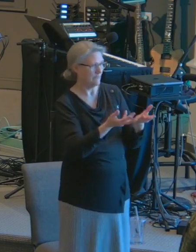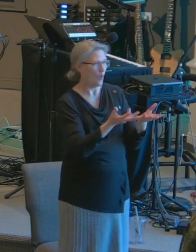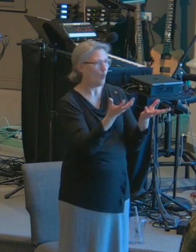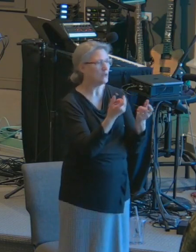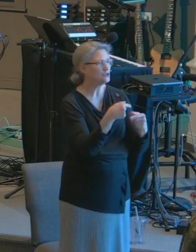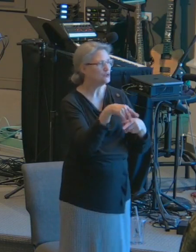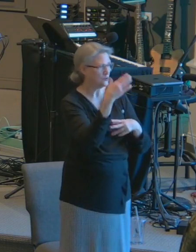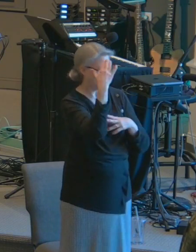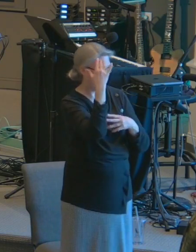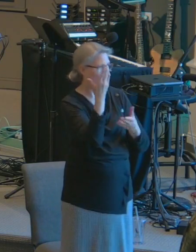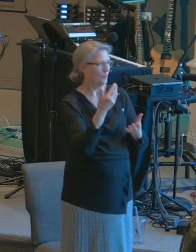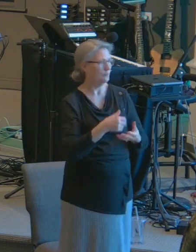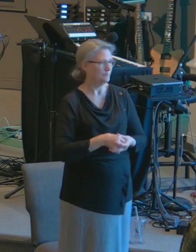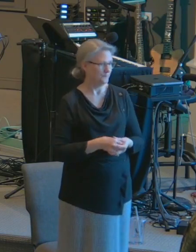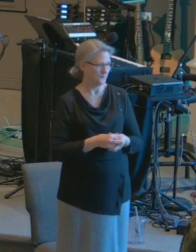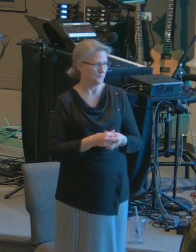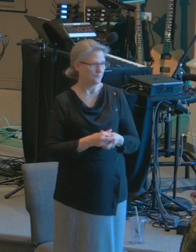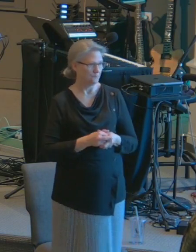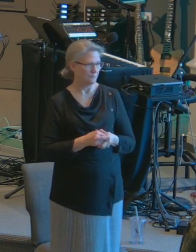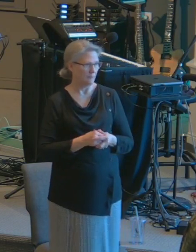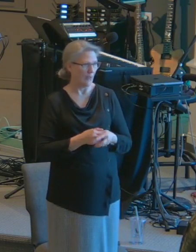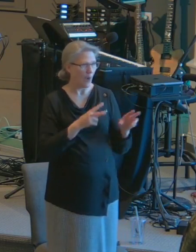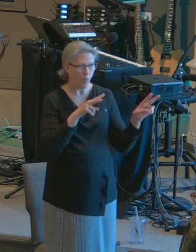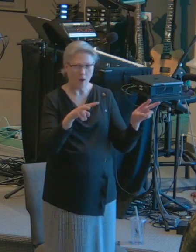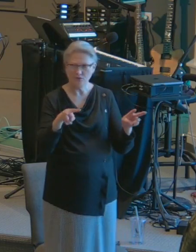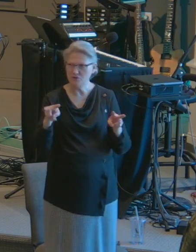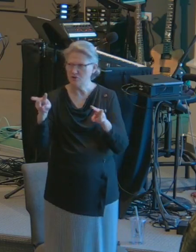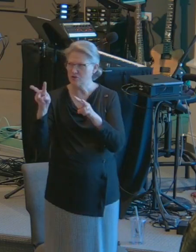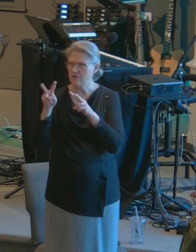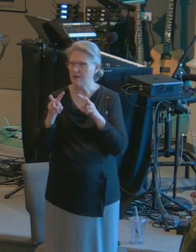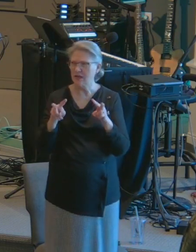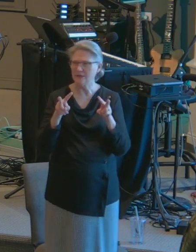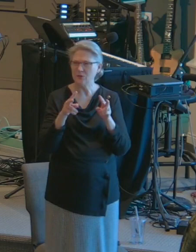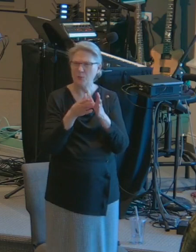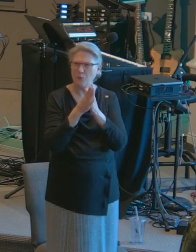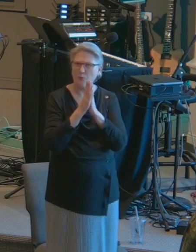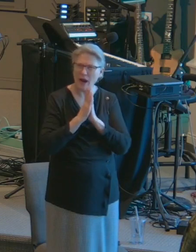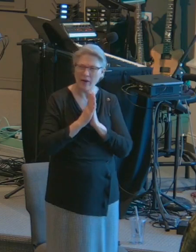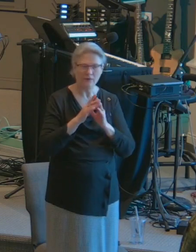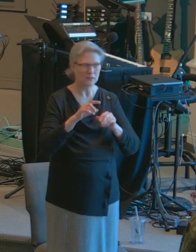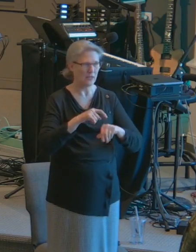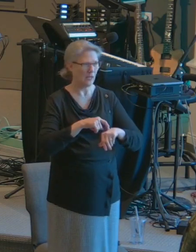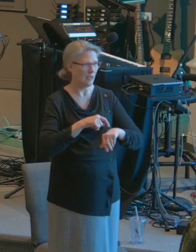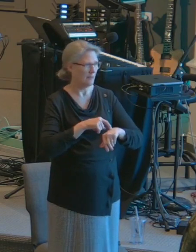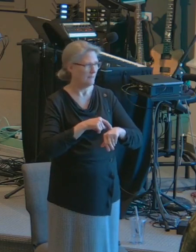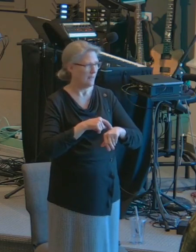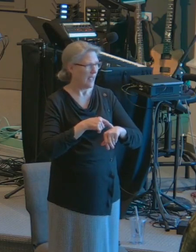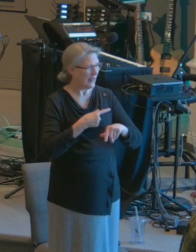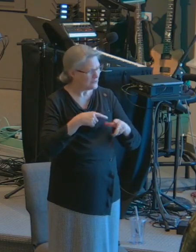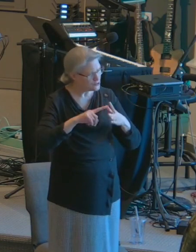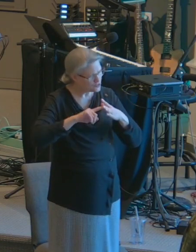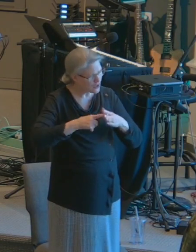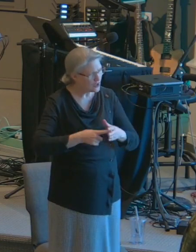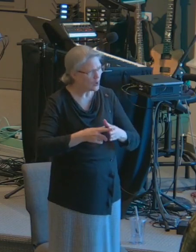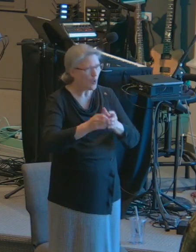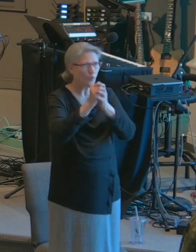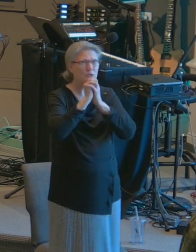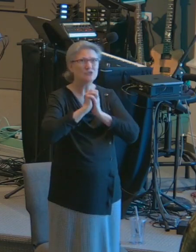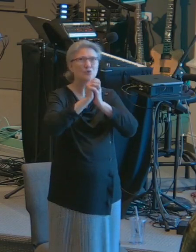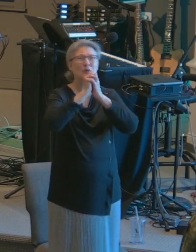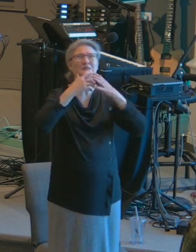rejoice. And I turned to Brother Baie and I said, this is the kind of